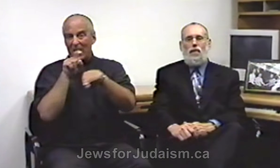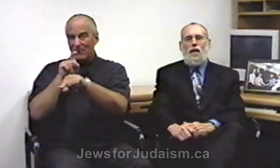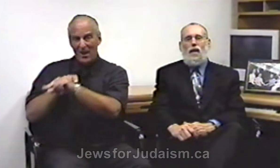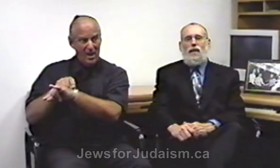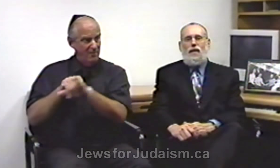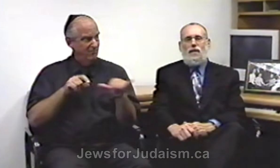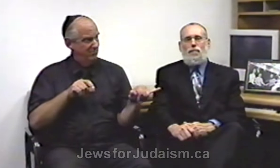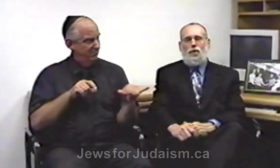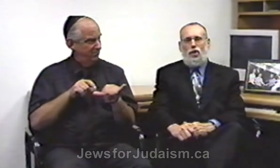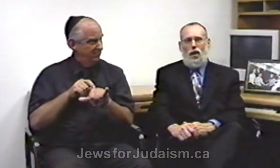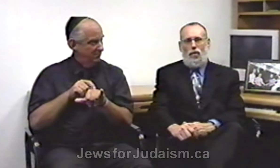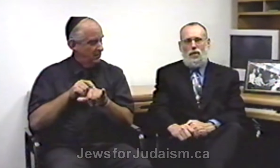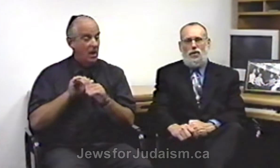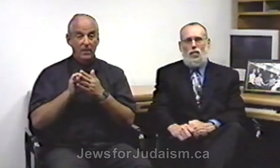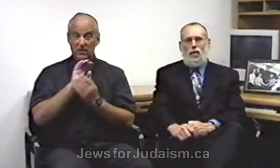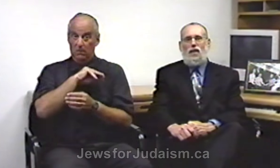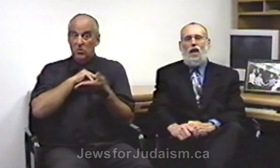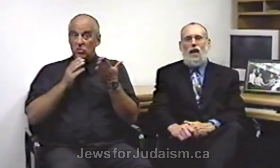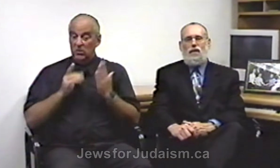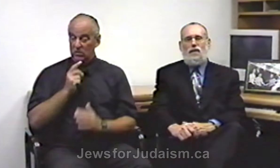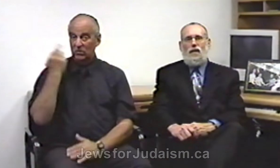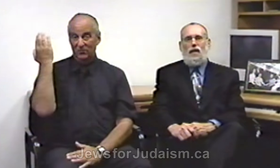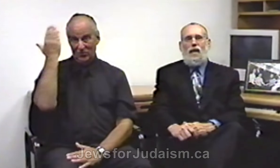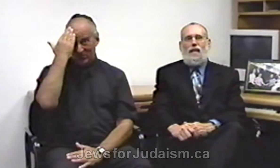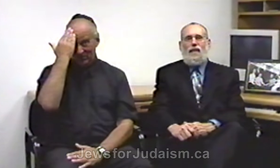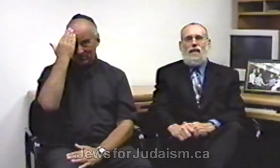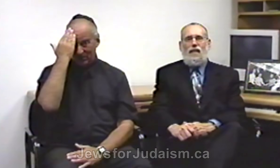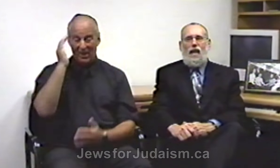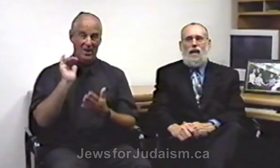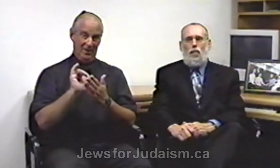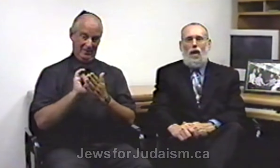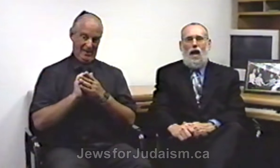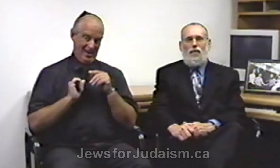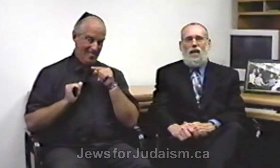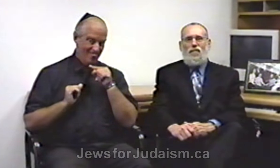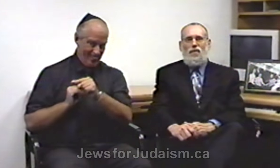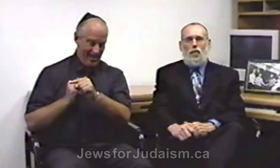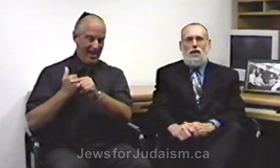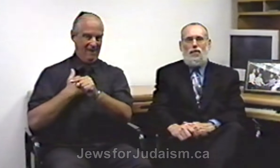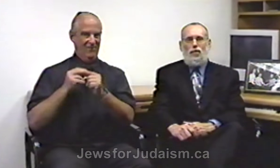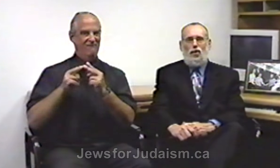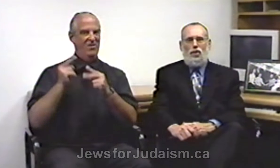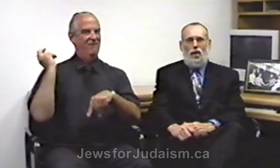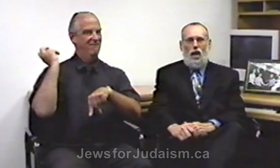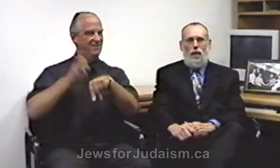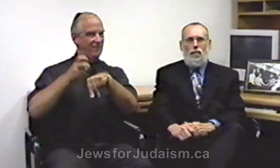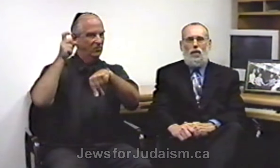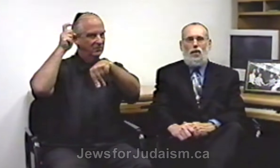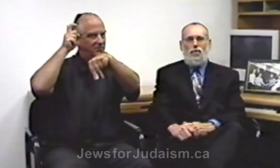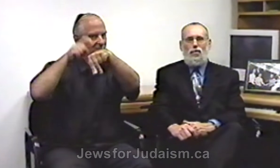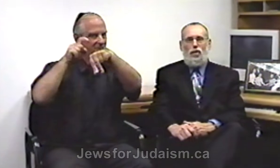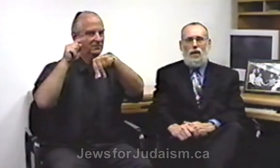These missionaries realized that they were having a very difficult time converting